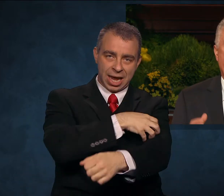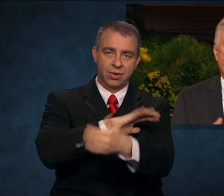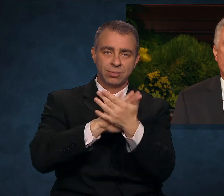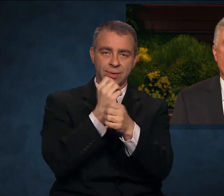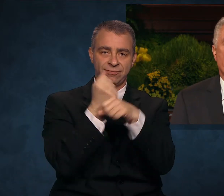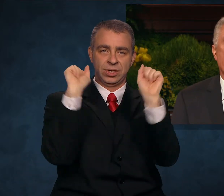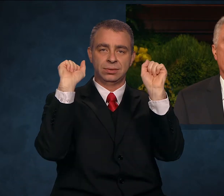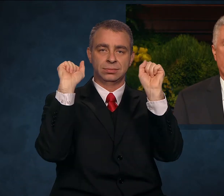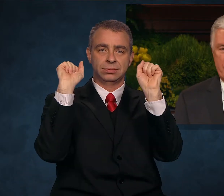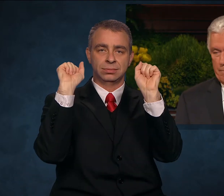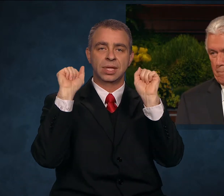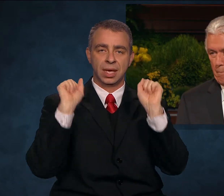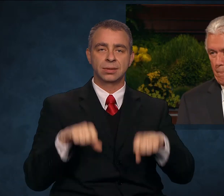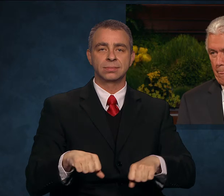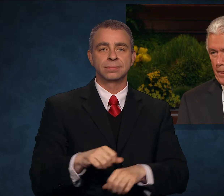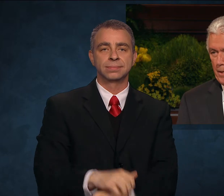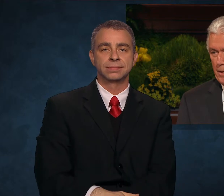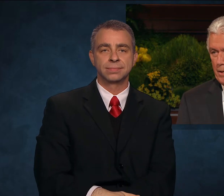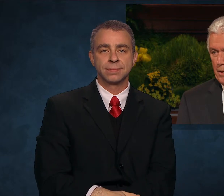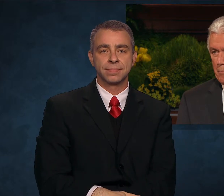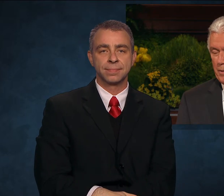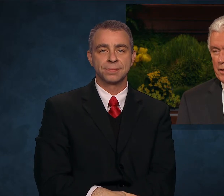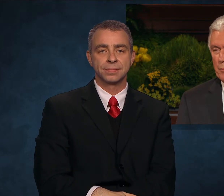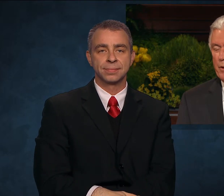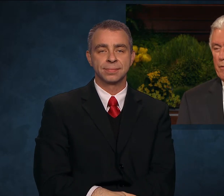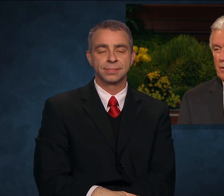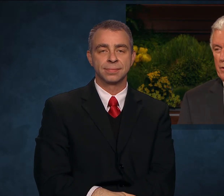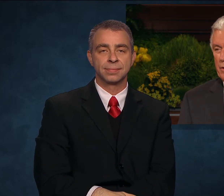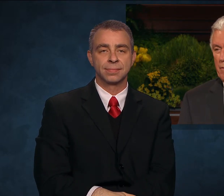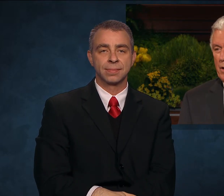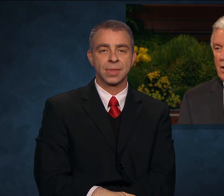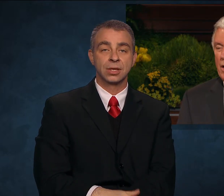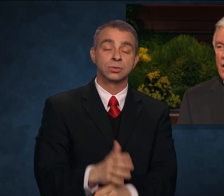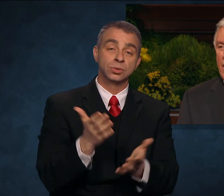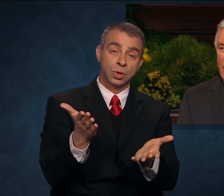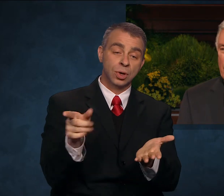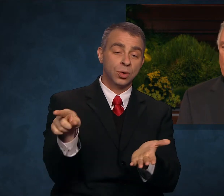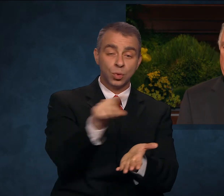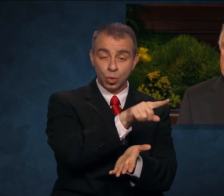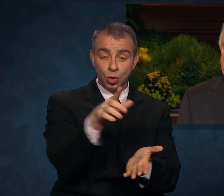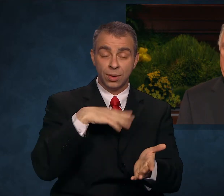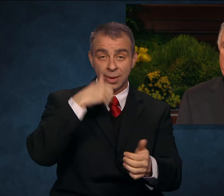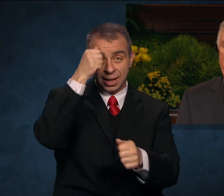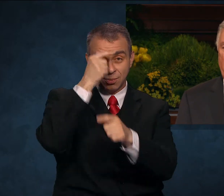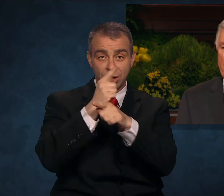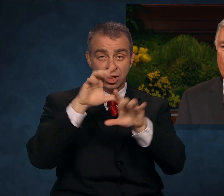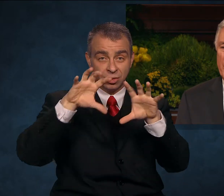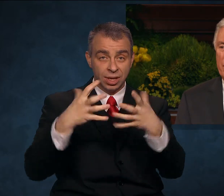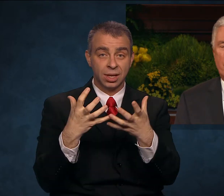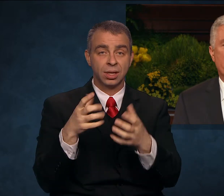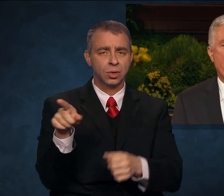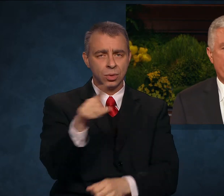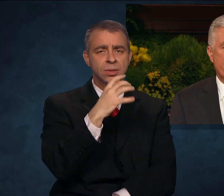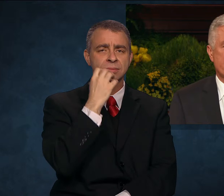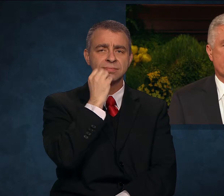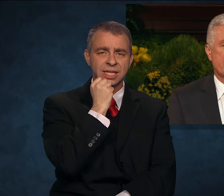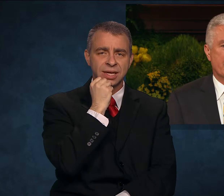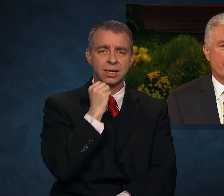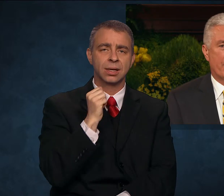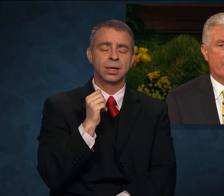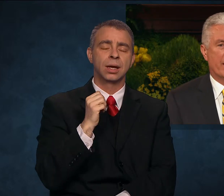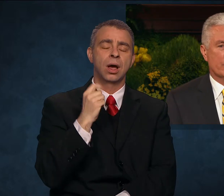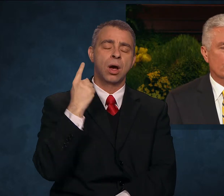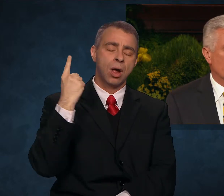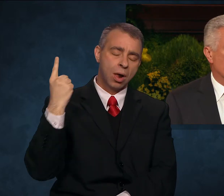will make you free. My dear brethren, always keep far away from habits